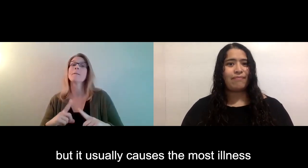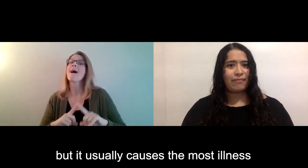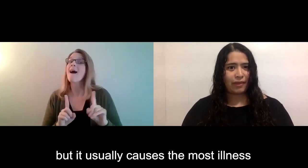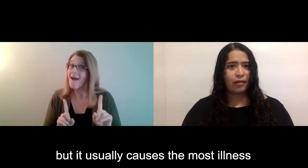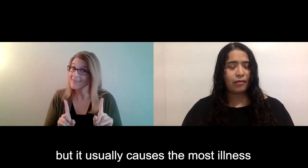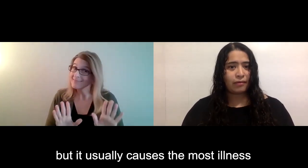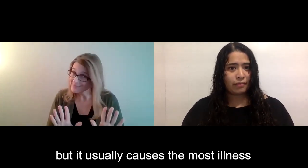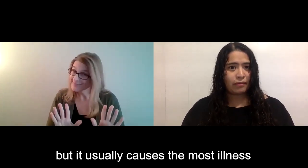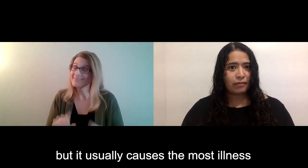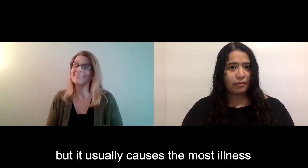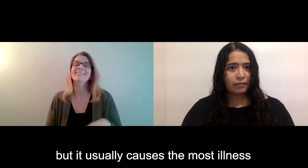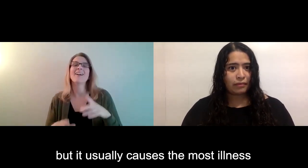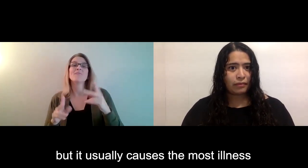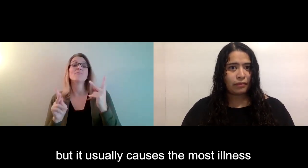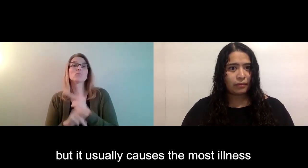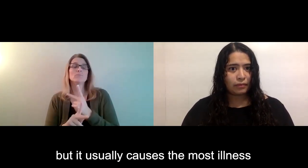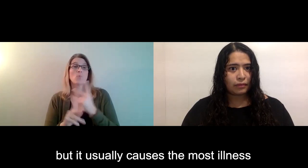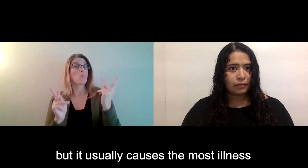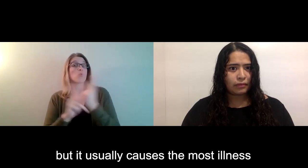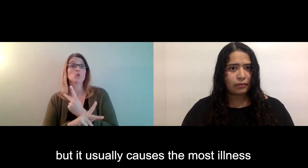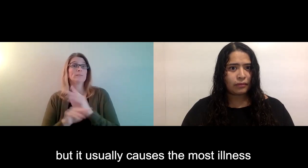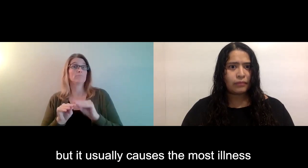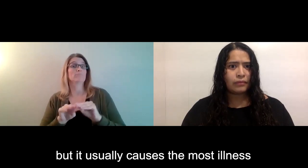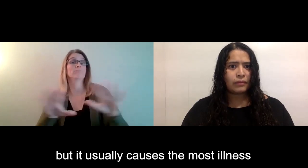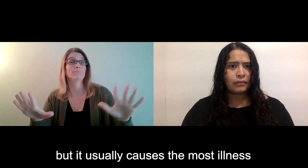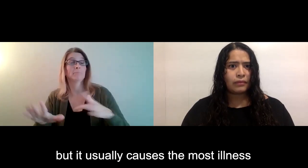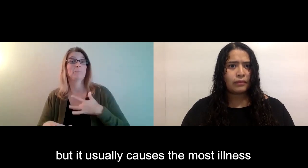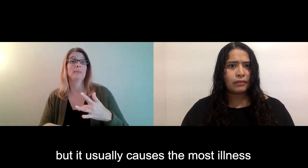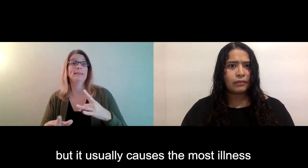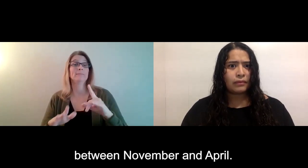between November and April.